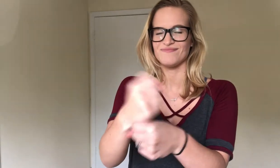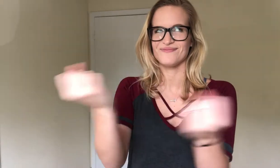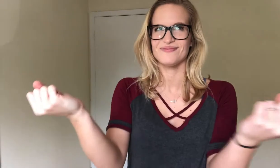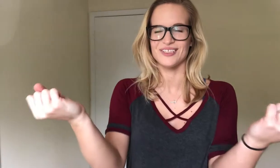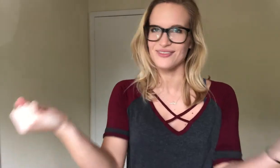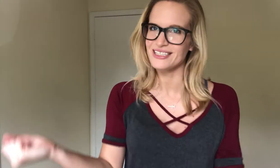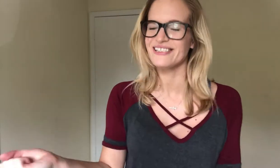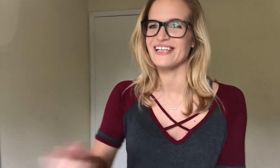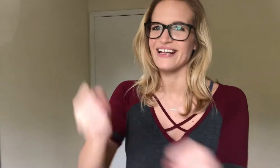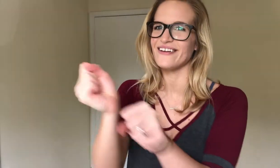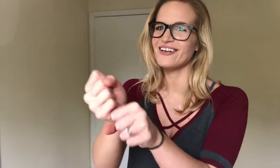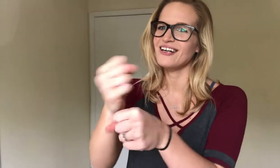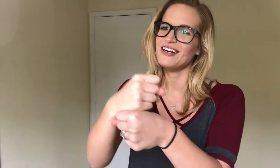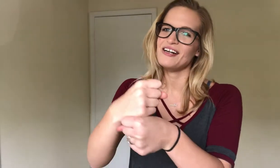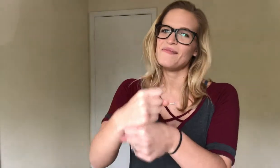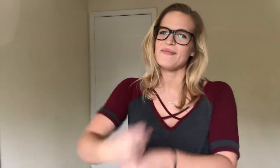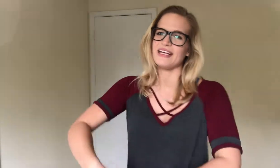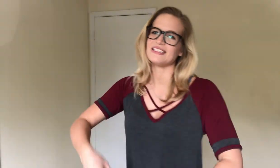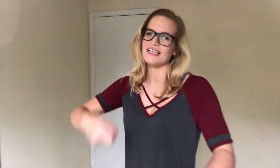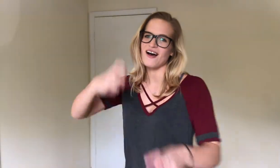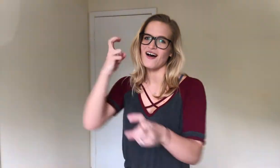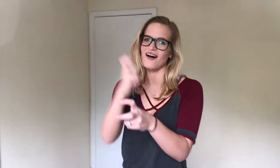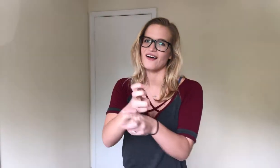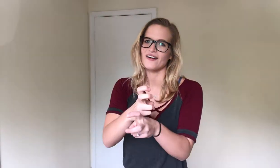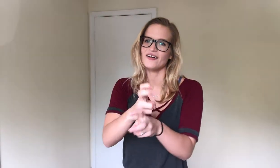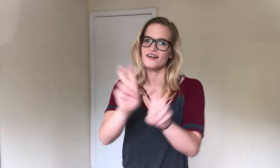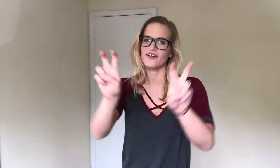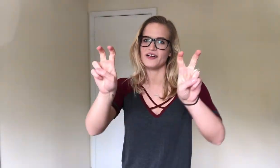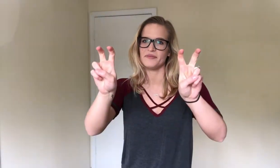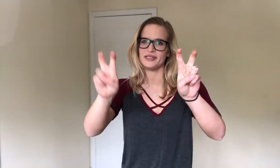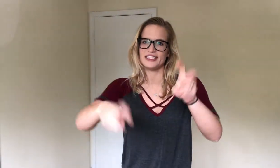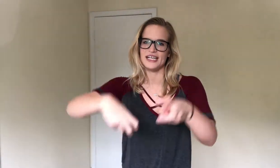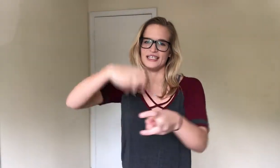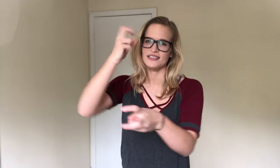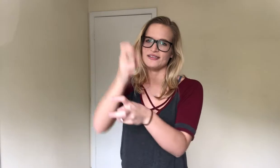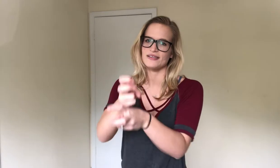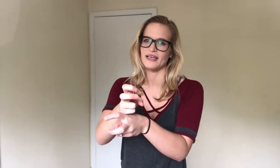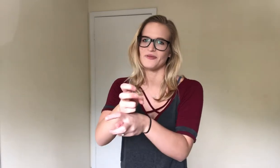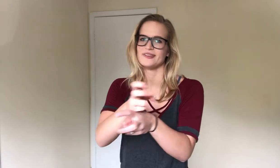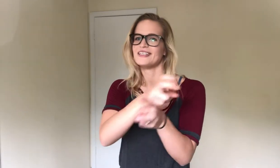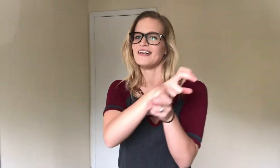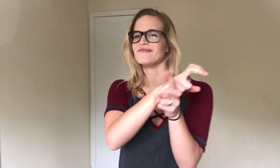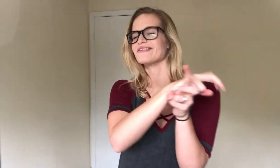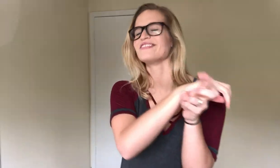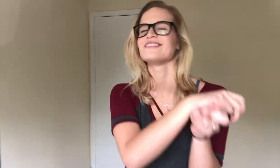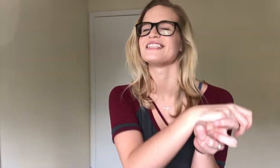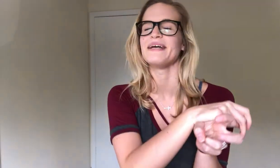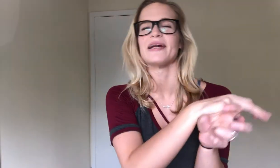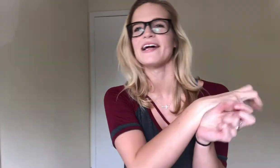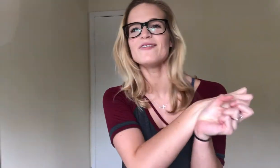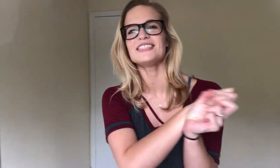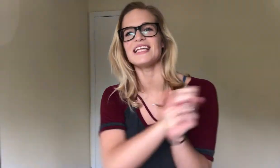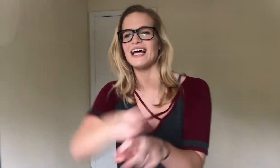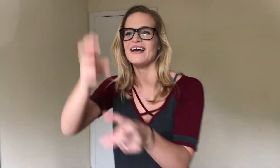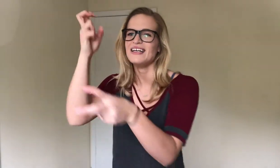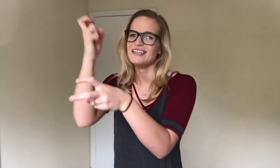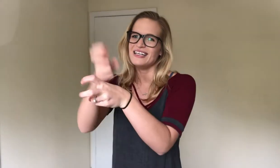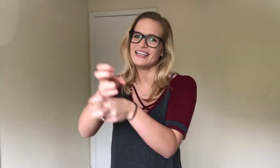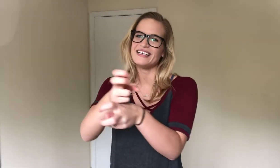Your wrists together. Makes it hard. Crooked peace sign. Slam one down. don't slam it. I always say that. Hit it.